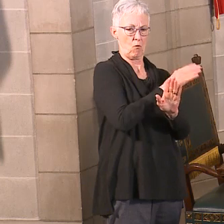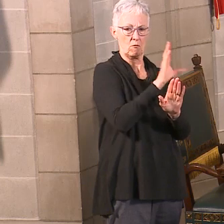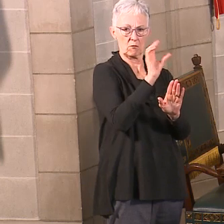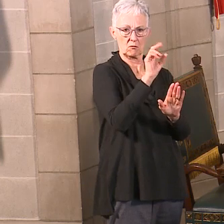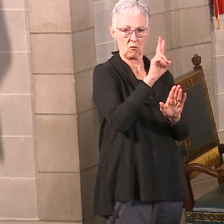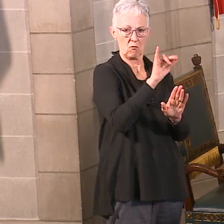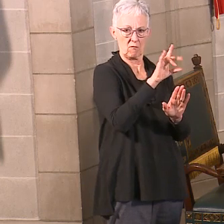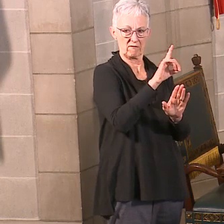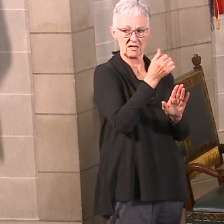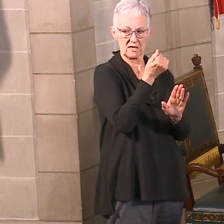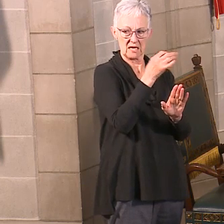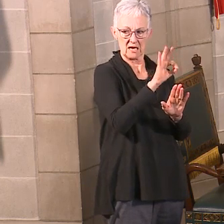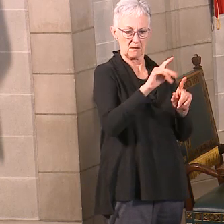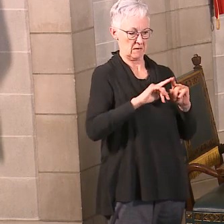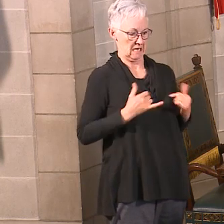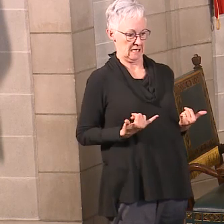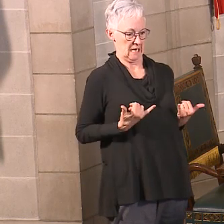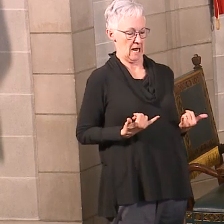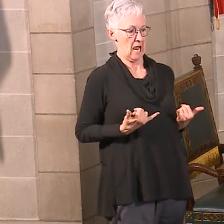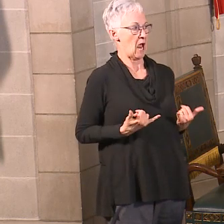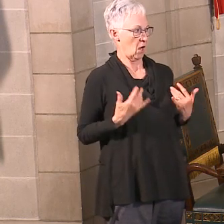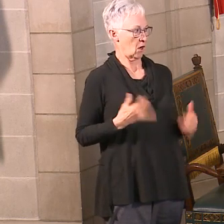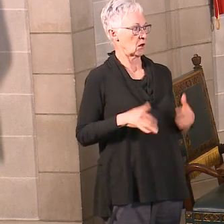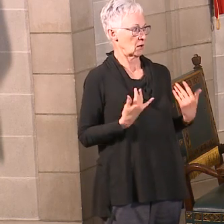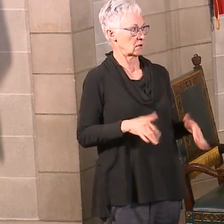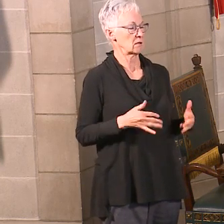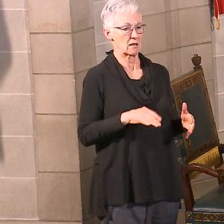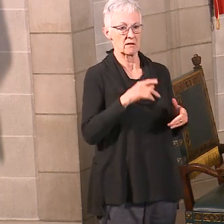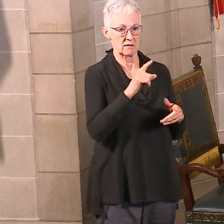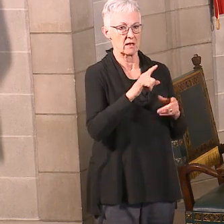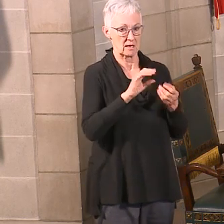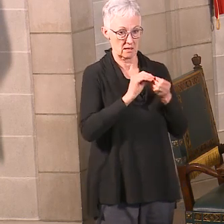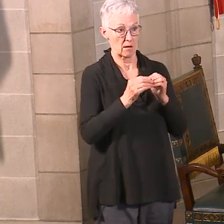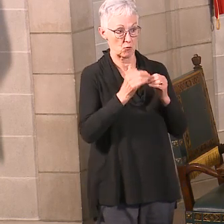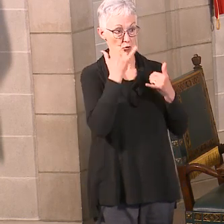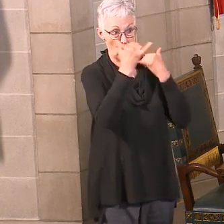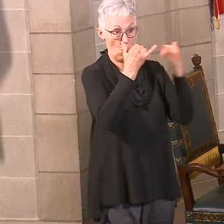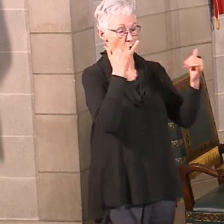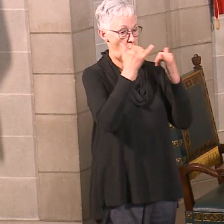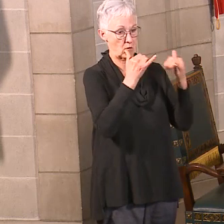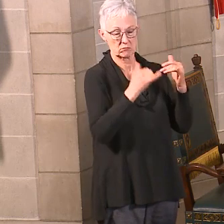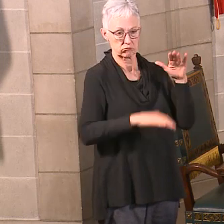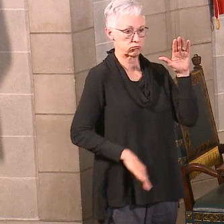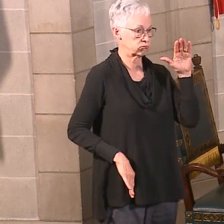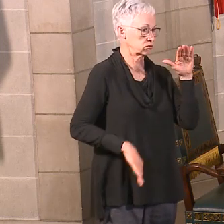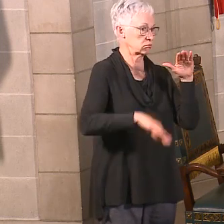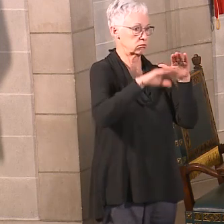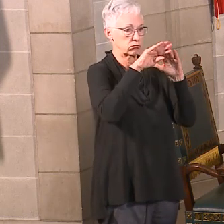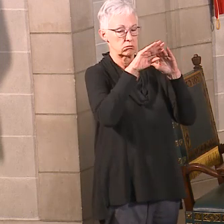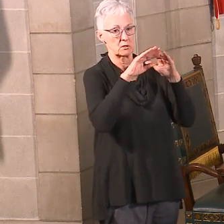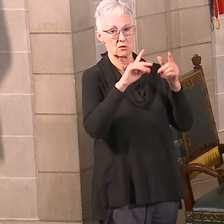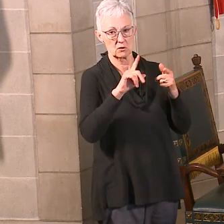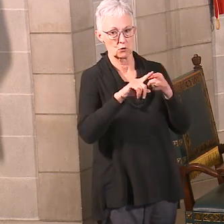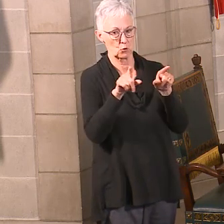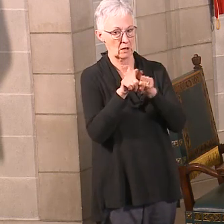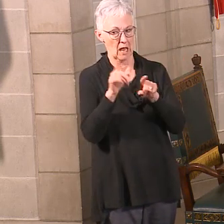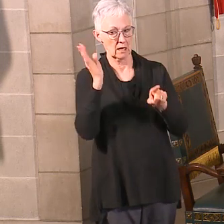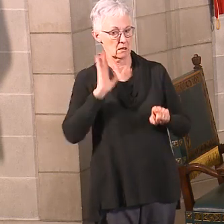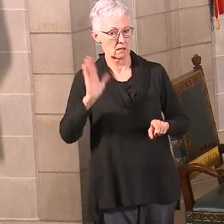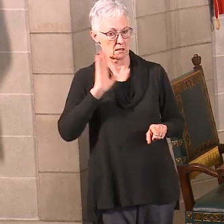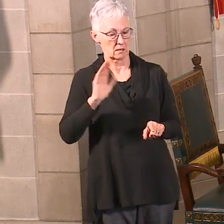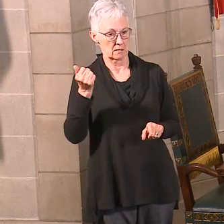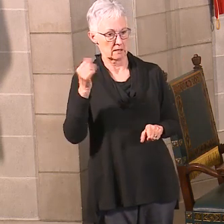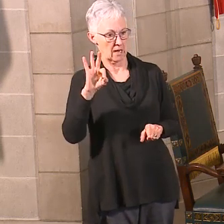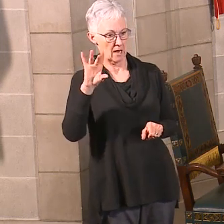are right up there with the numbers of calls that came in during the farm crisis of the 80s. I think there's some mixed numbers as far as some of the other